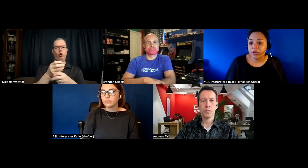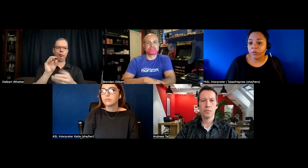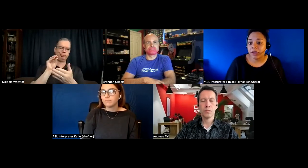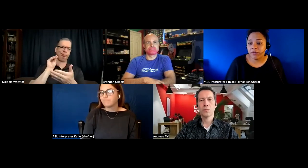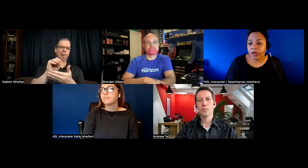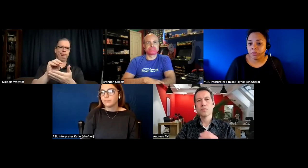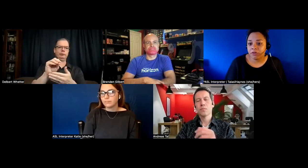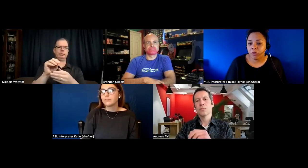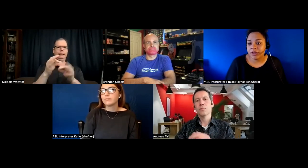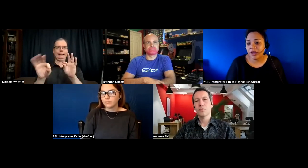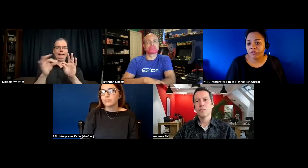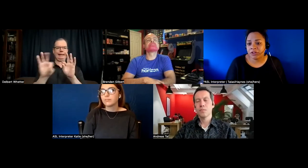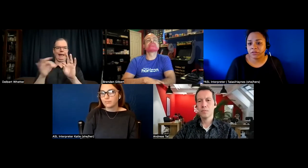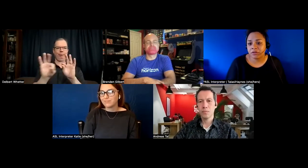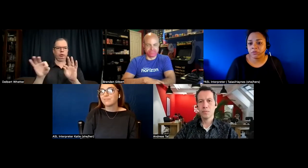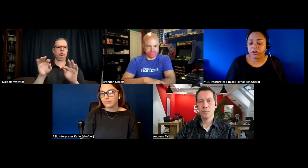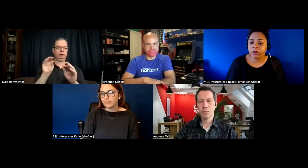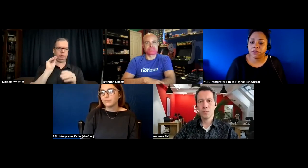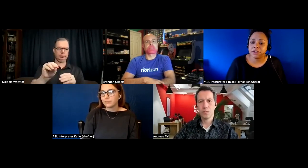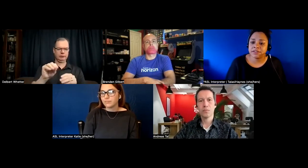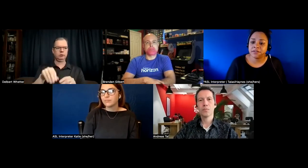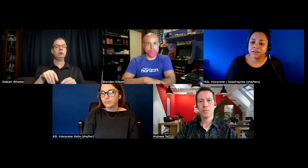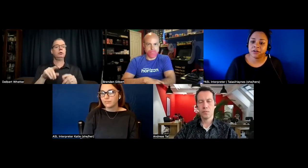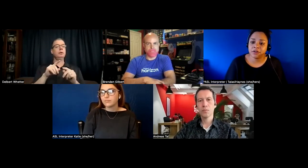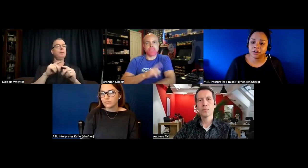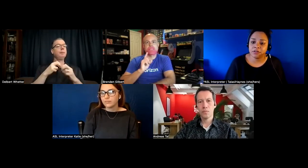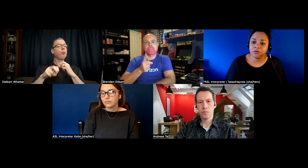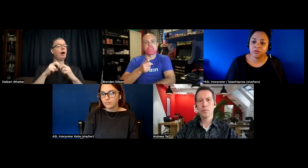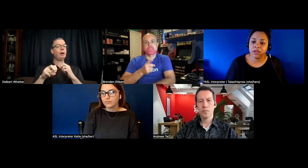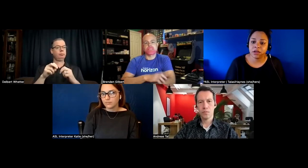people will give up so open captioning is the really hard thing to set the standard on in social media